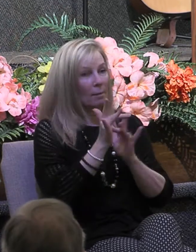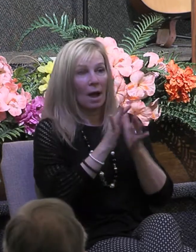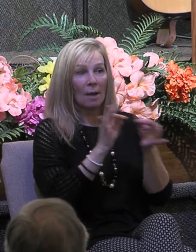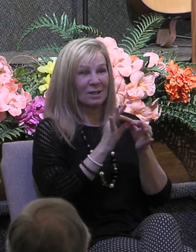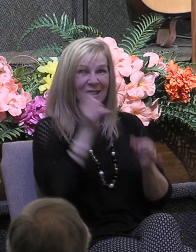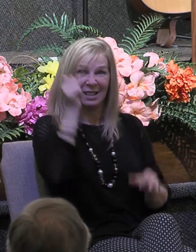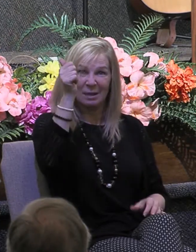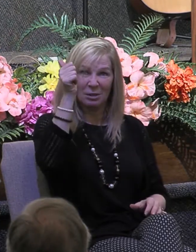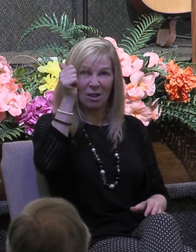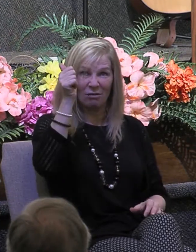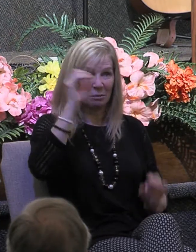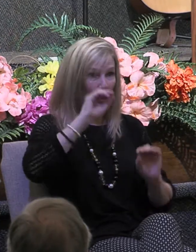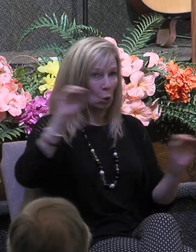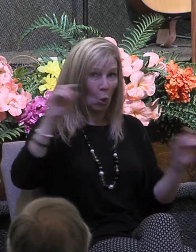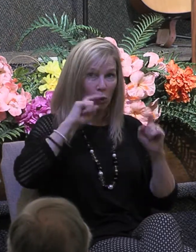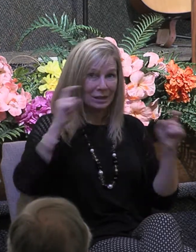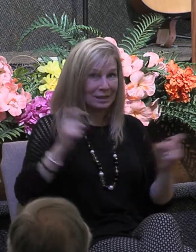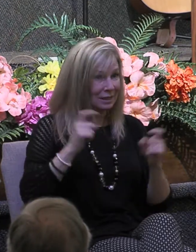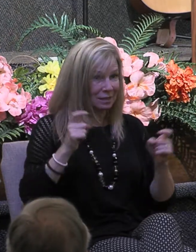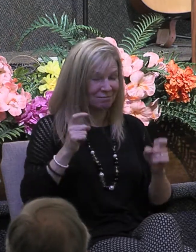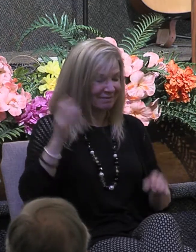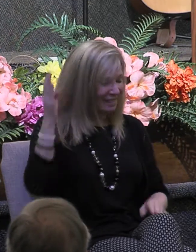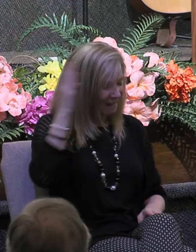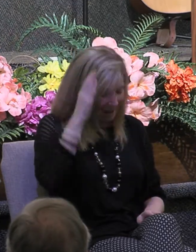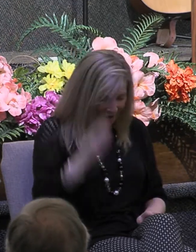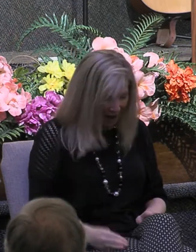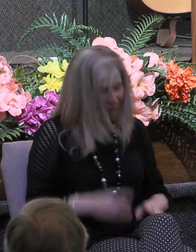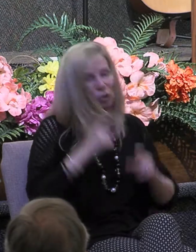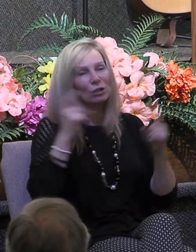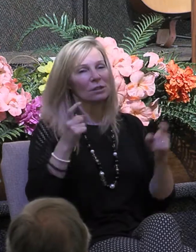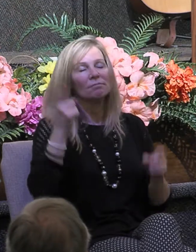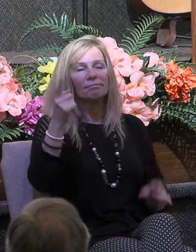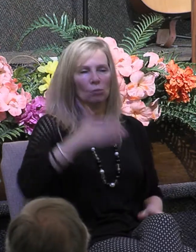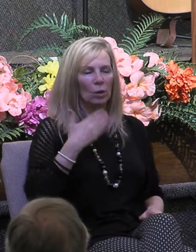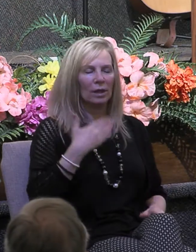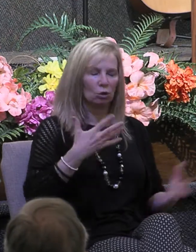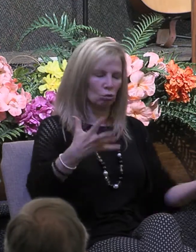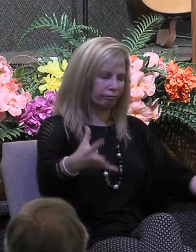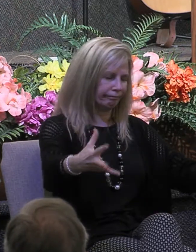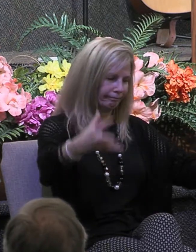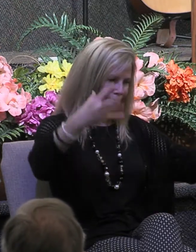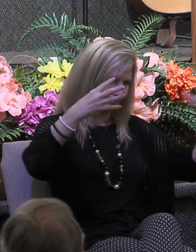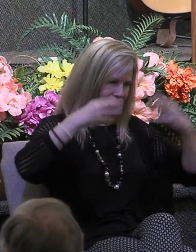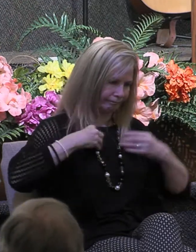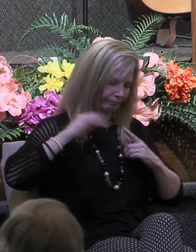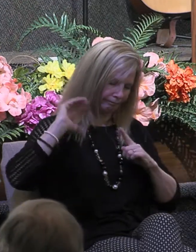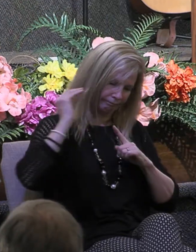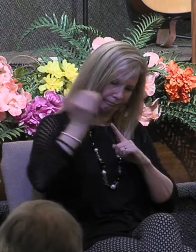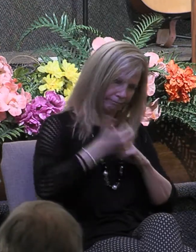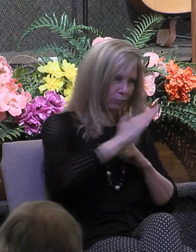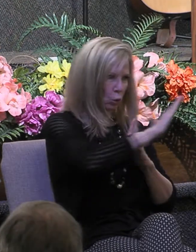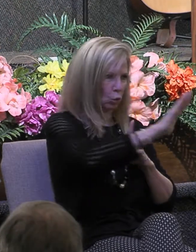speaking of Christ who had never sinned he became sin for us he became a sin offering he died